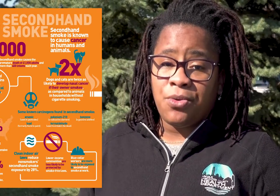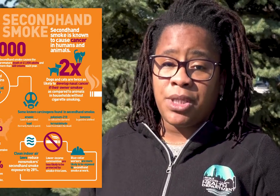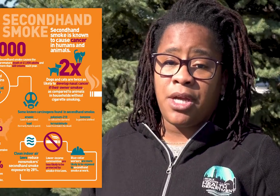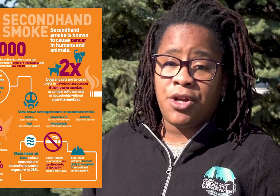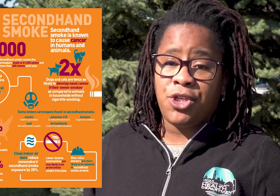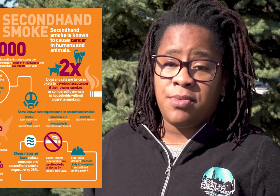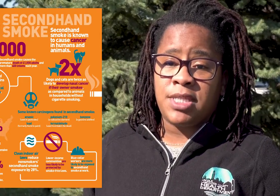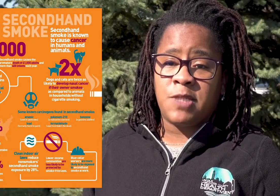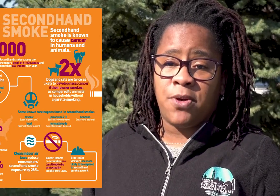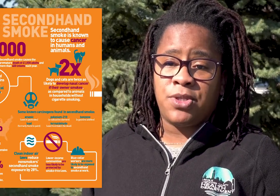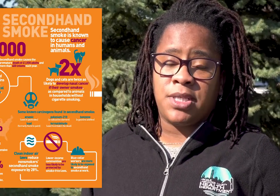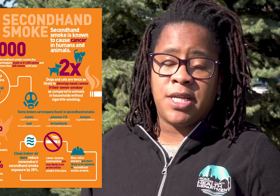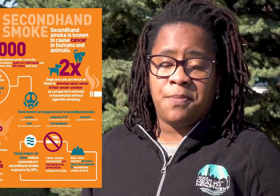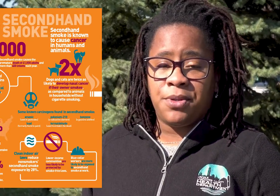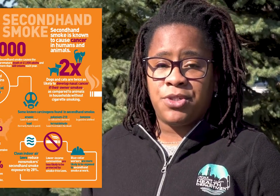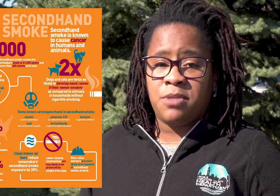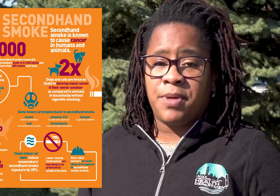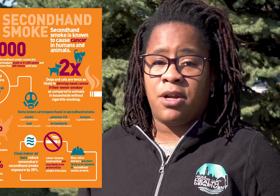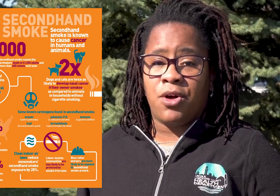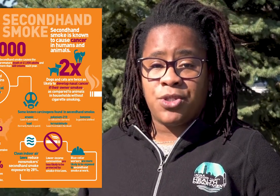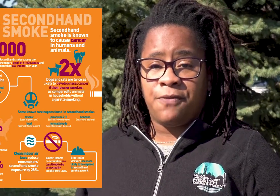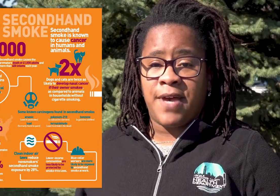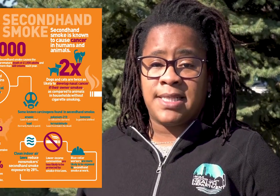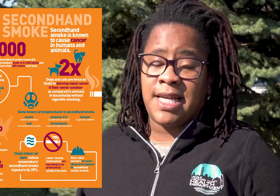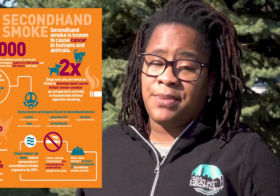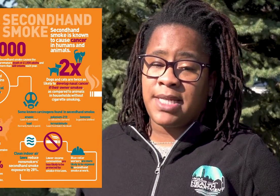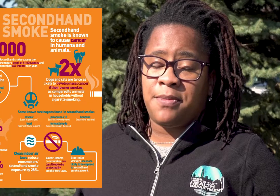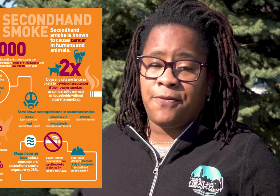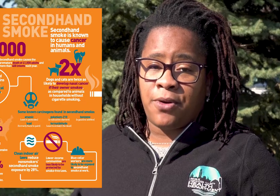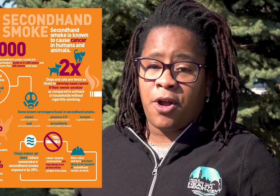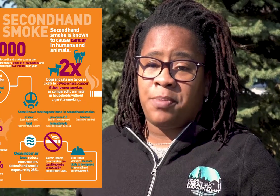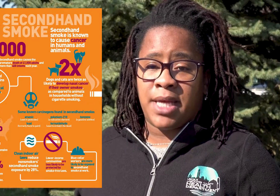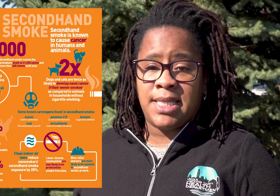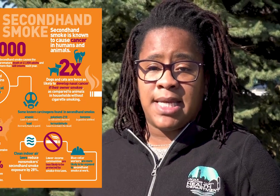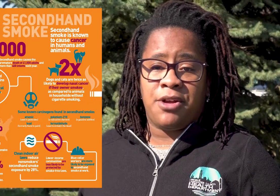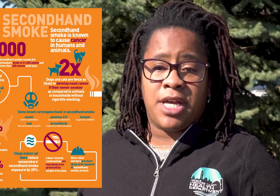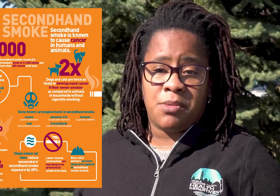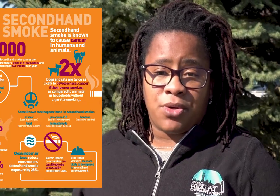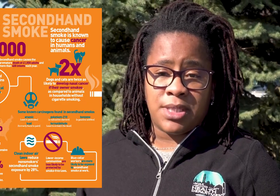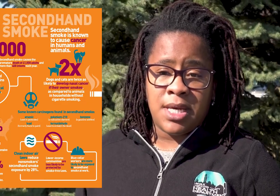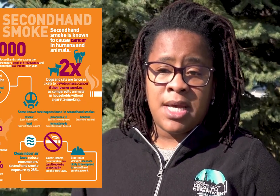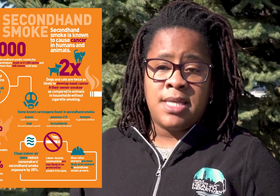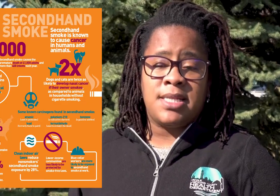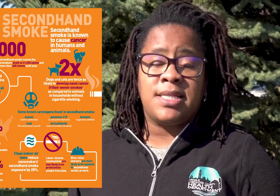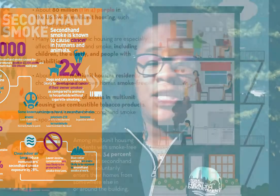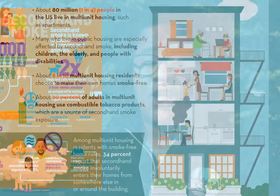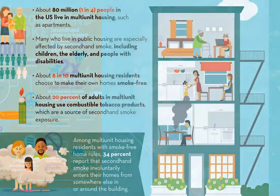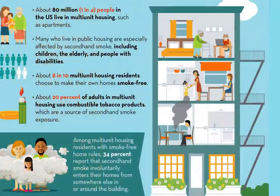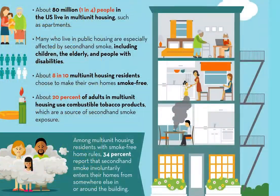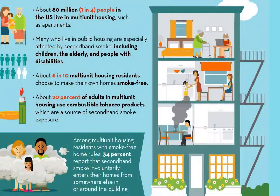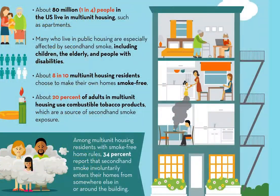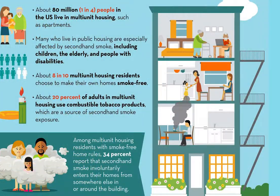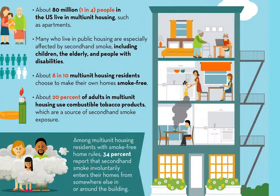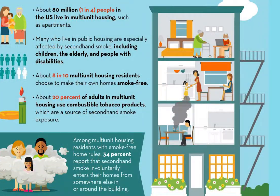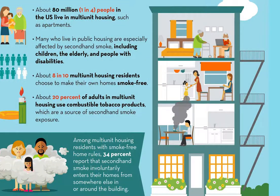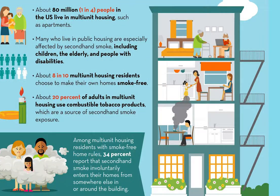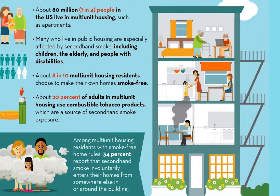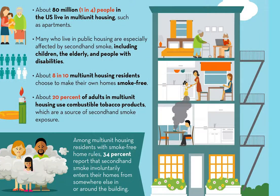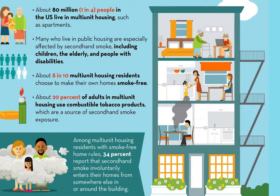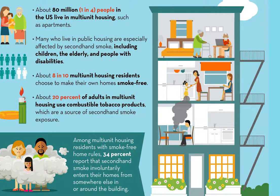only are humans exposed to this air pollution, but it also affects, like we said before, our plants and our animals. This is a huge problem in multi-unit rental